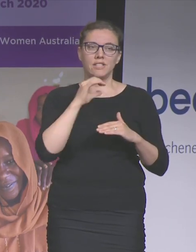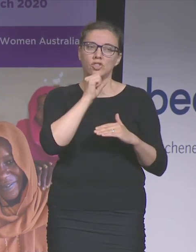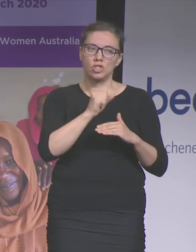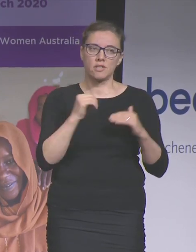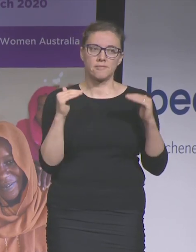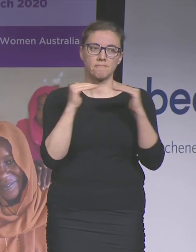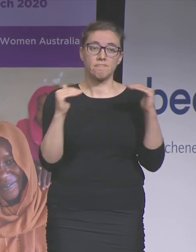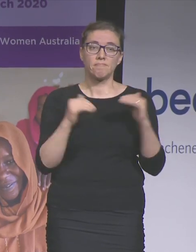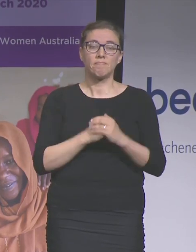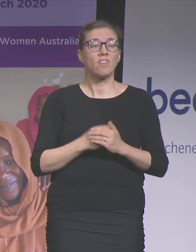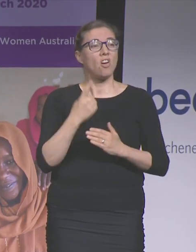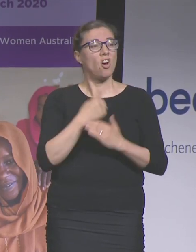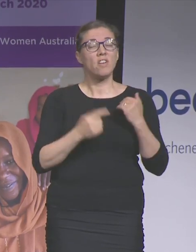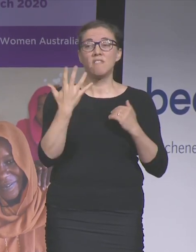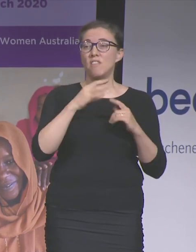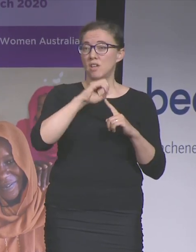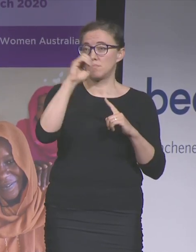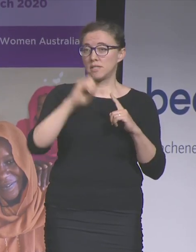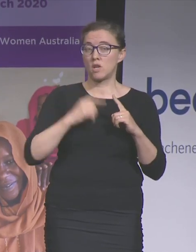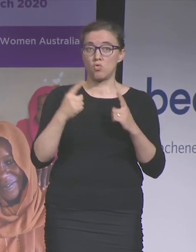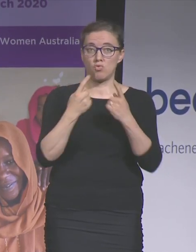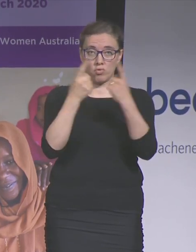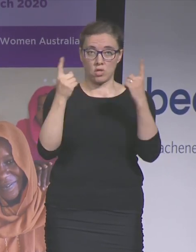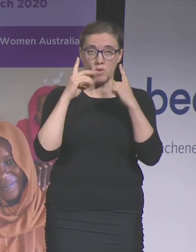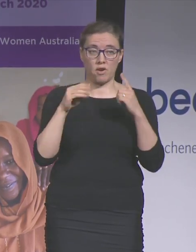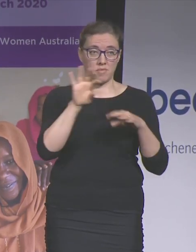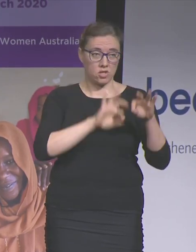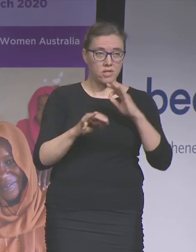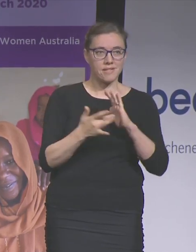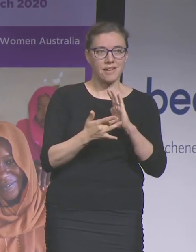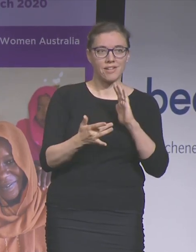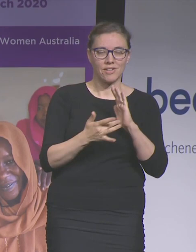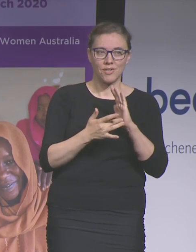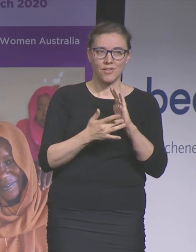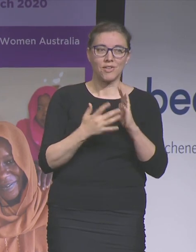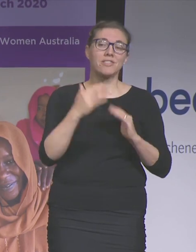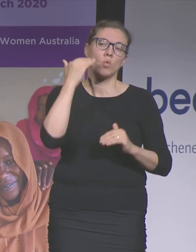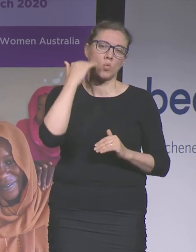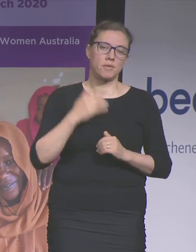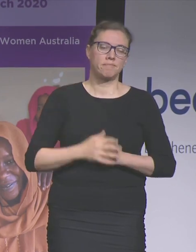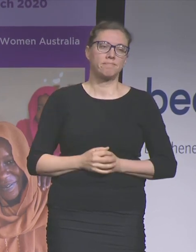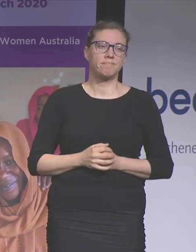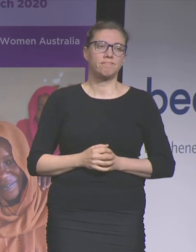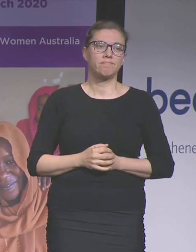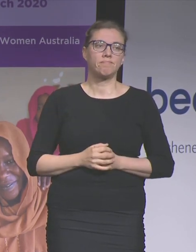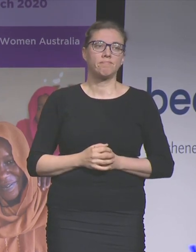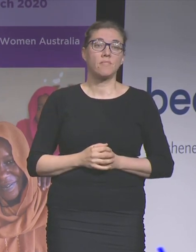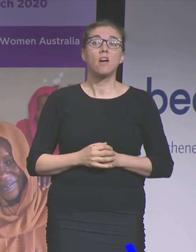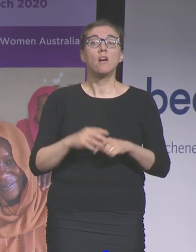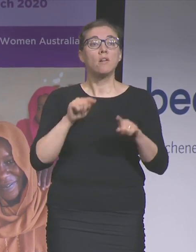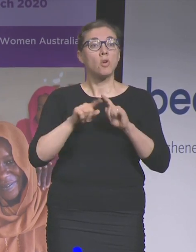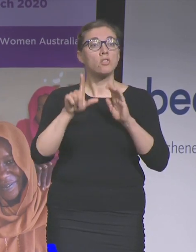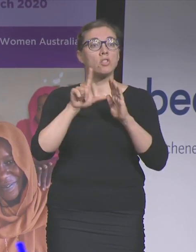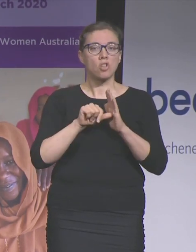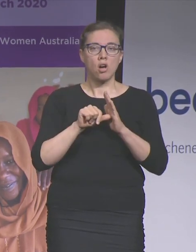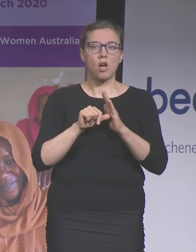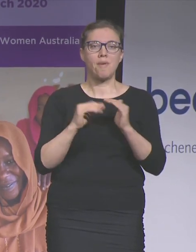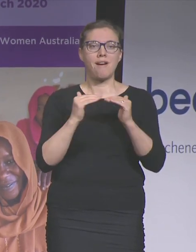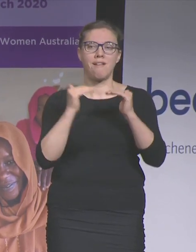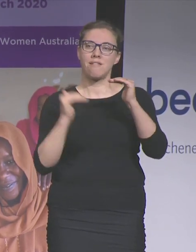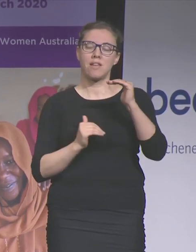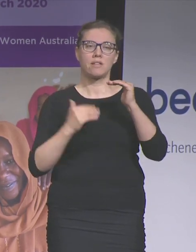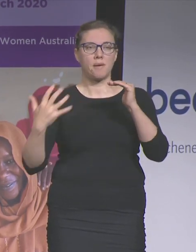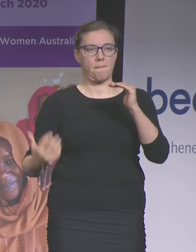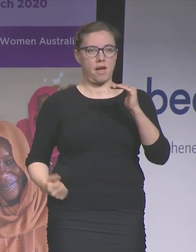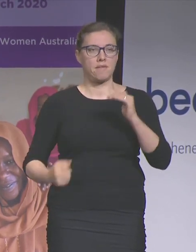science technology and maths are women. Women still earn less than men on average $241.50 a week. Women